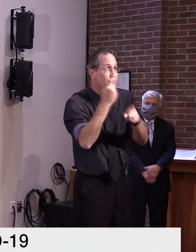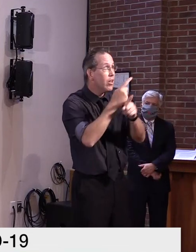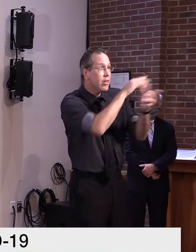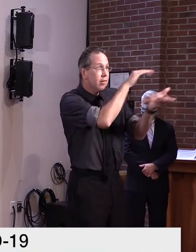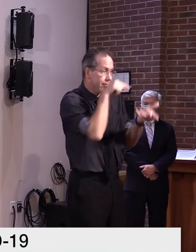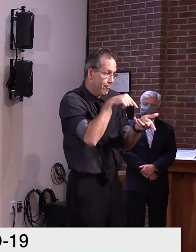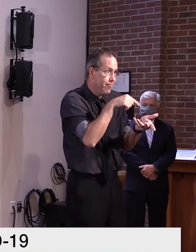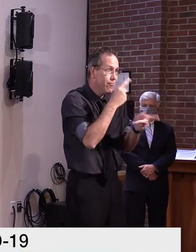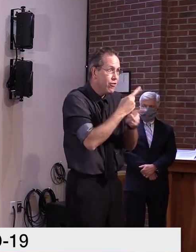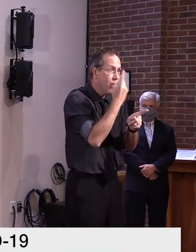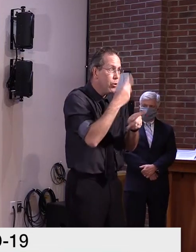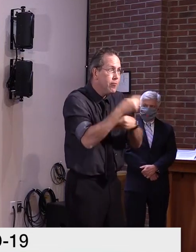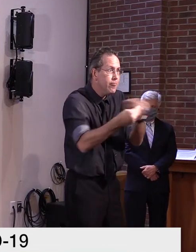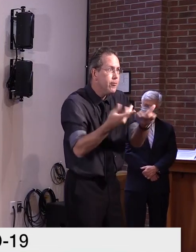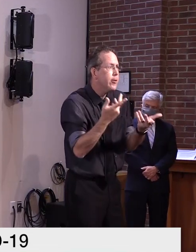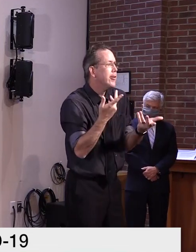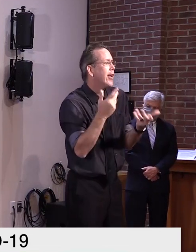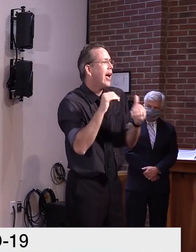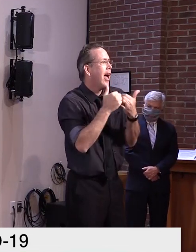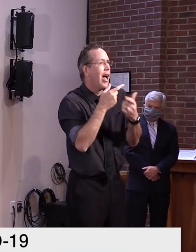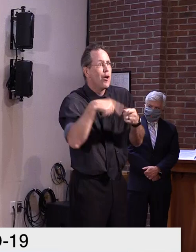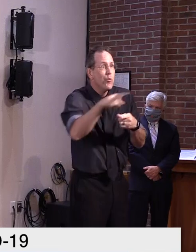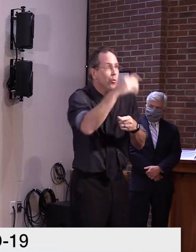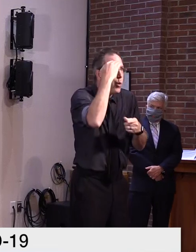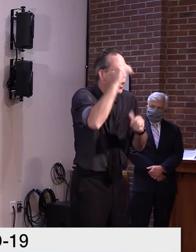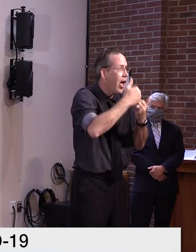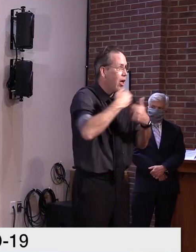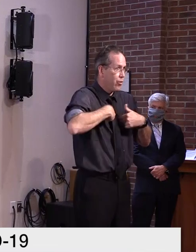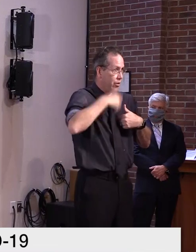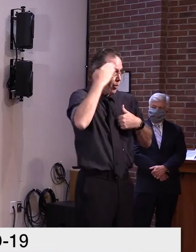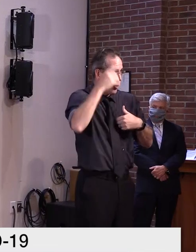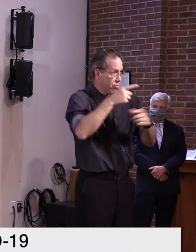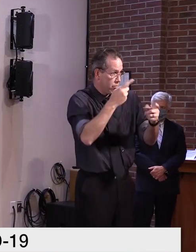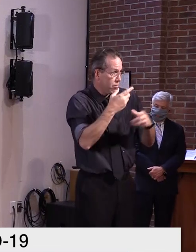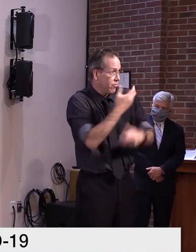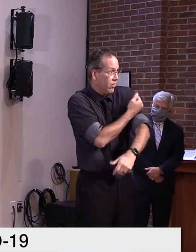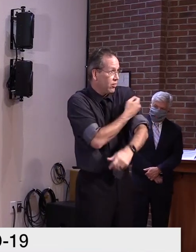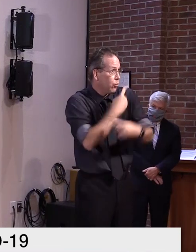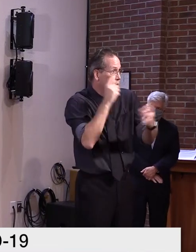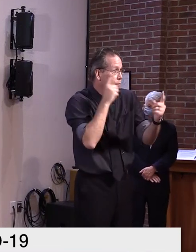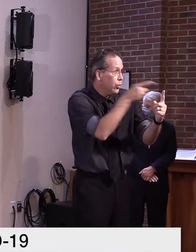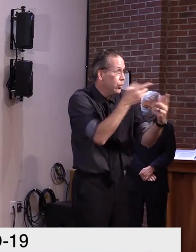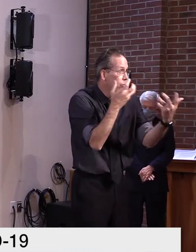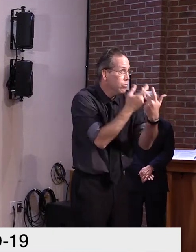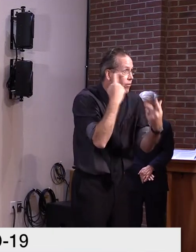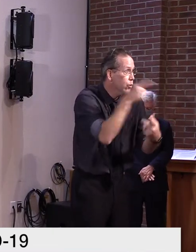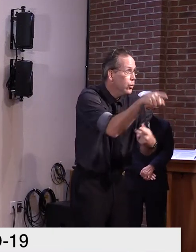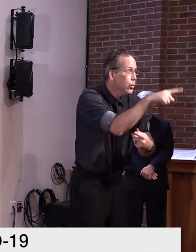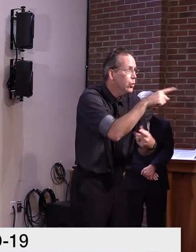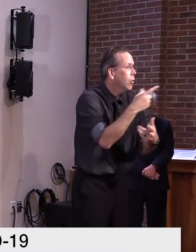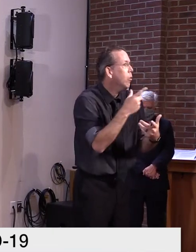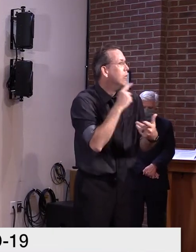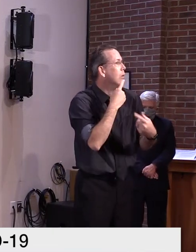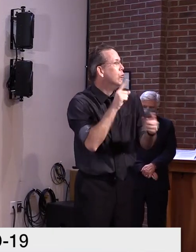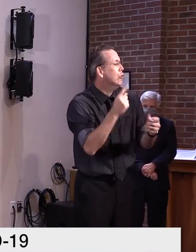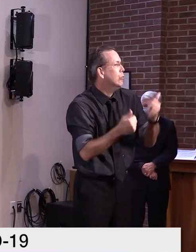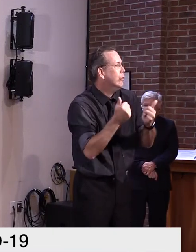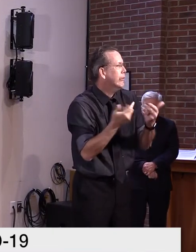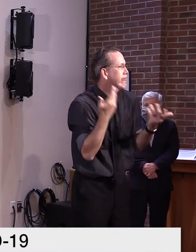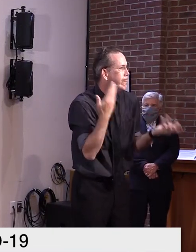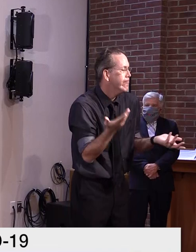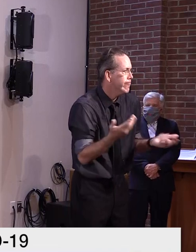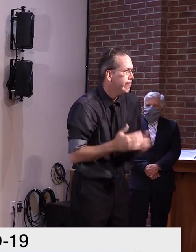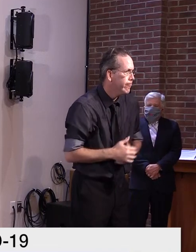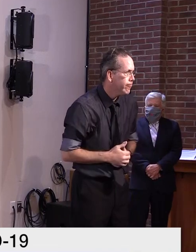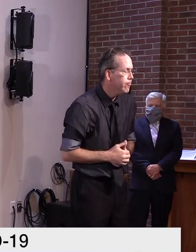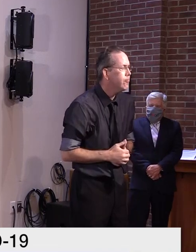you know that you're getting the one that actually has the best safety profile and the best efficacy profile, et cetera? Um, we're going